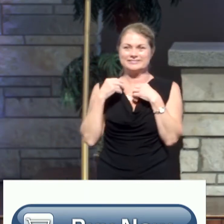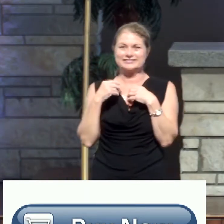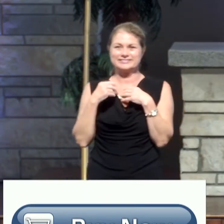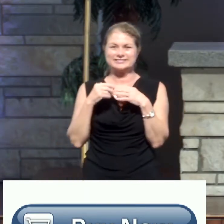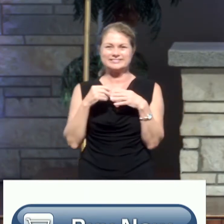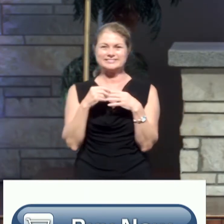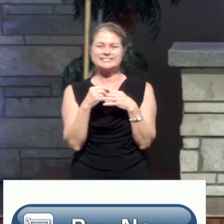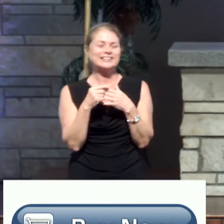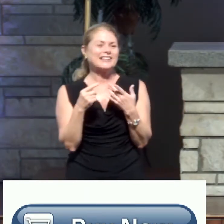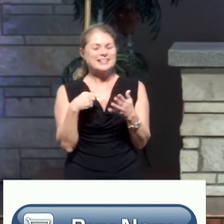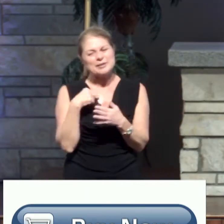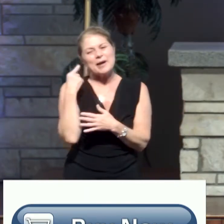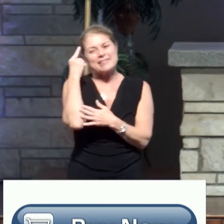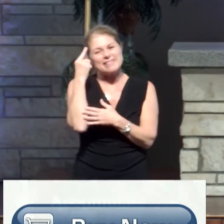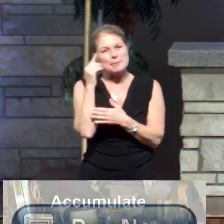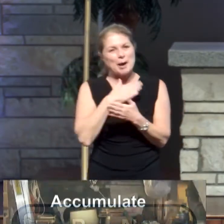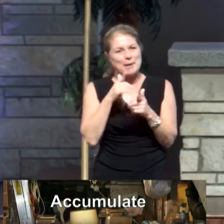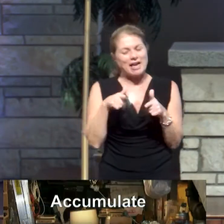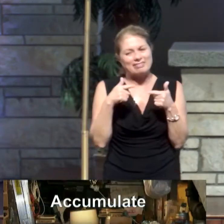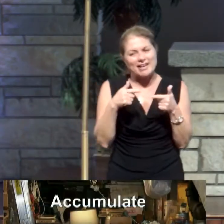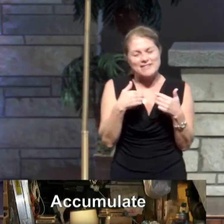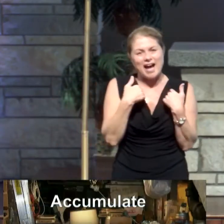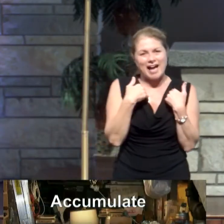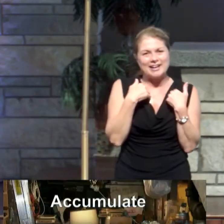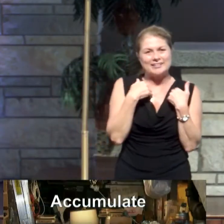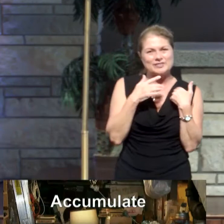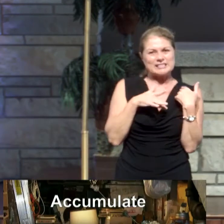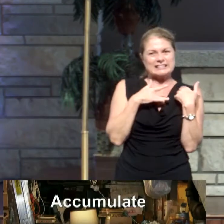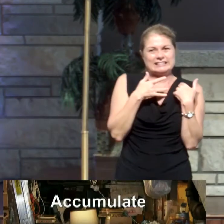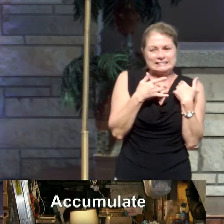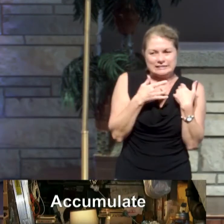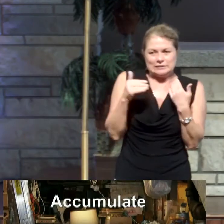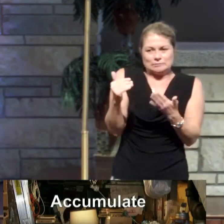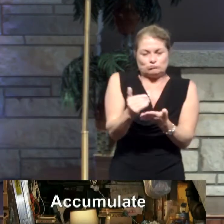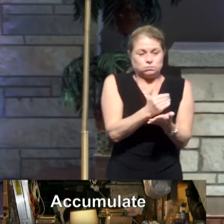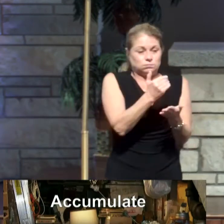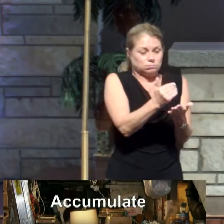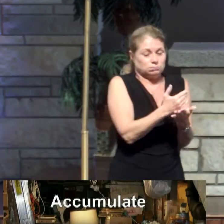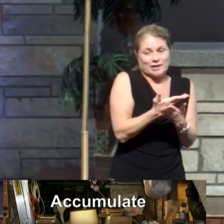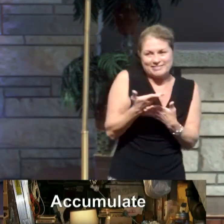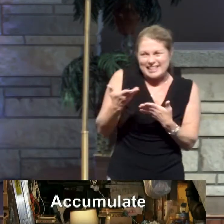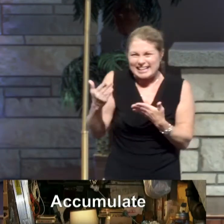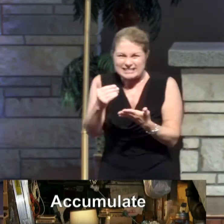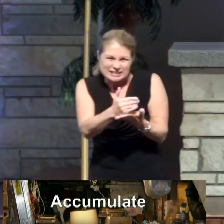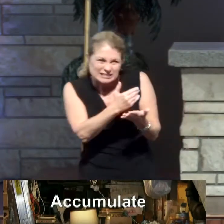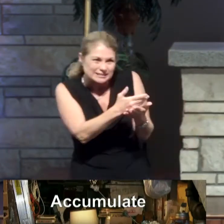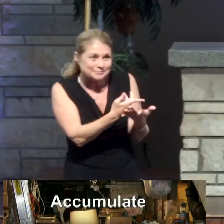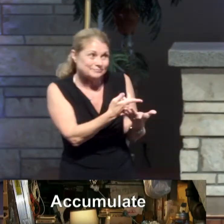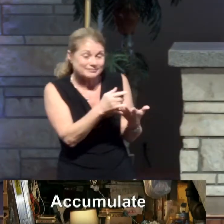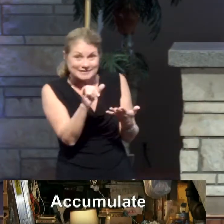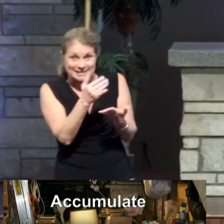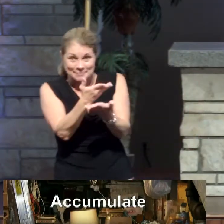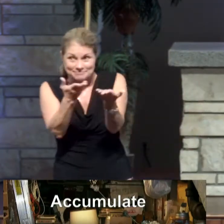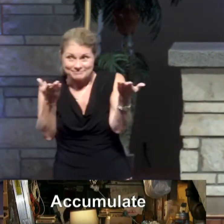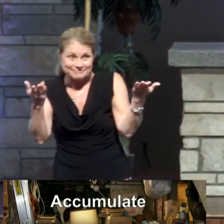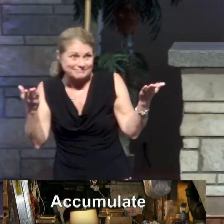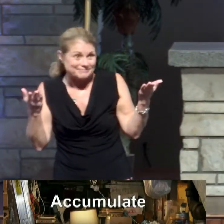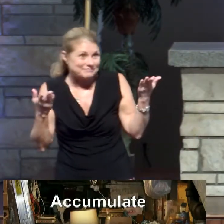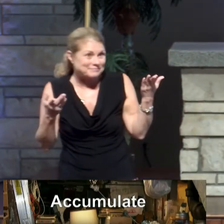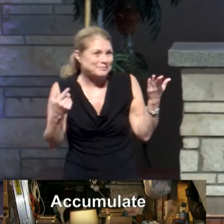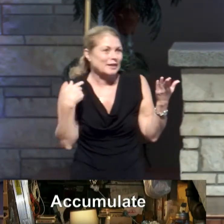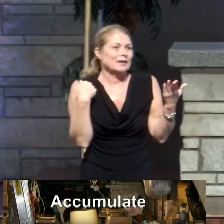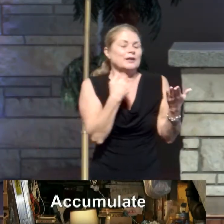Well, as I reflect upon my life, you know, I have this tendency to accumulate an awful lot of stuff. Anybody else out there with me? I mean, we